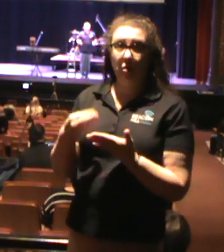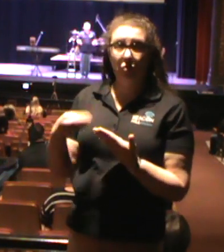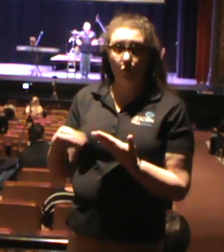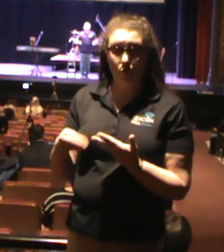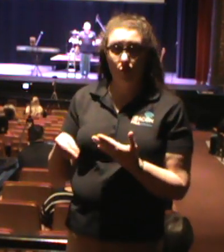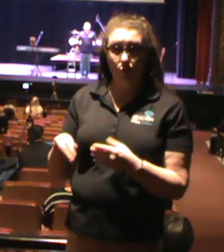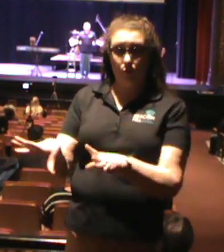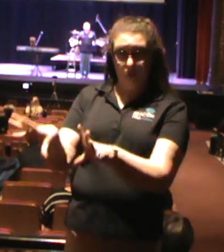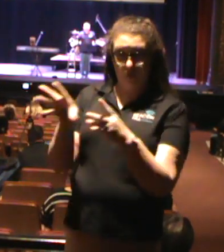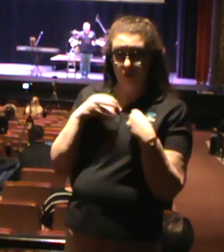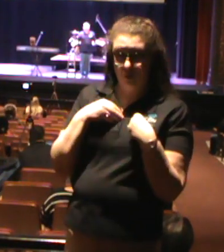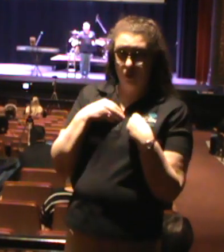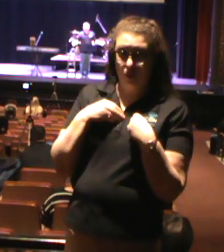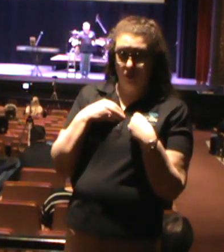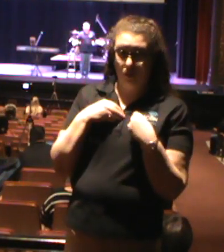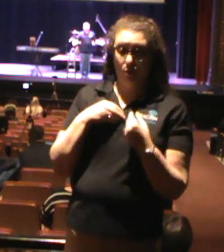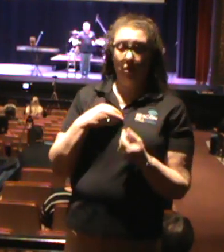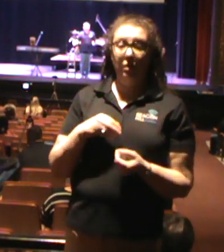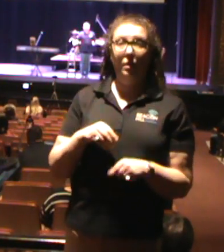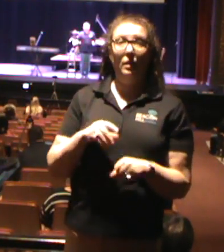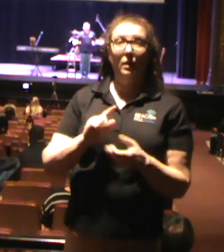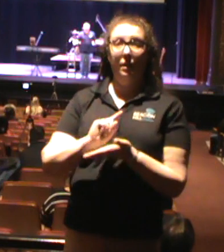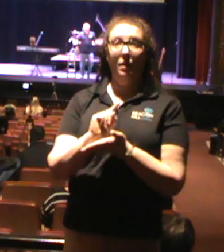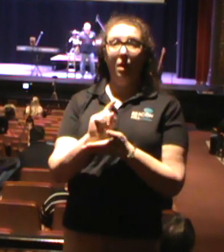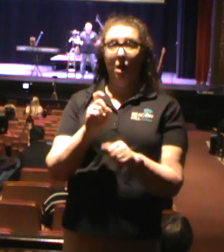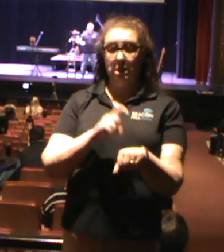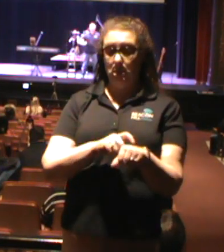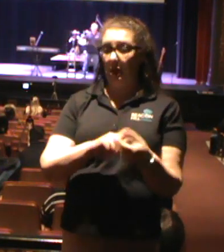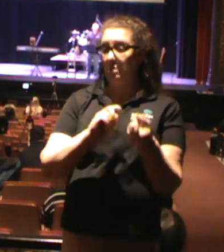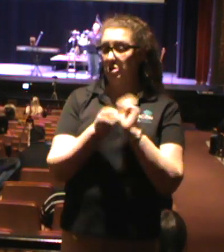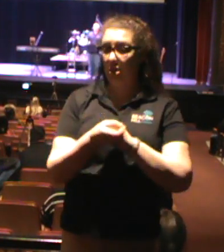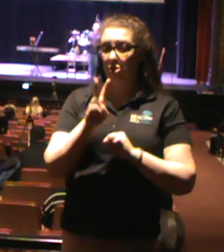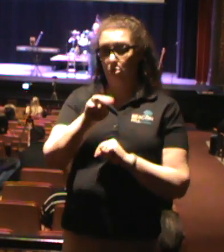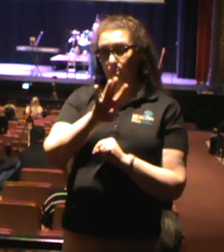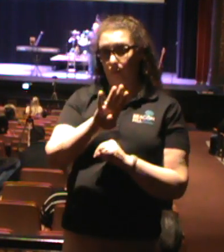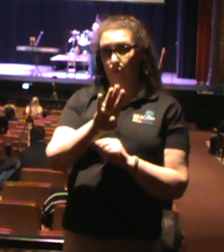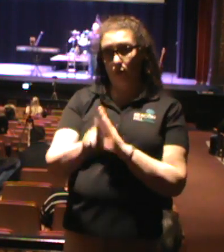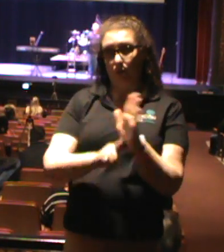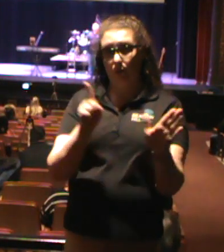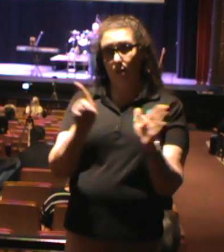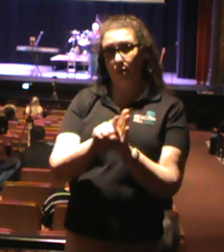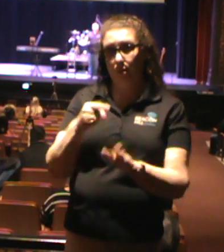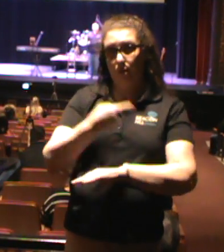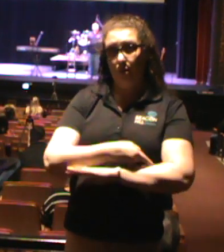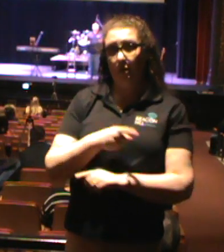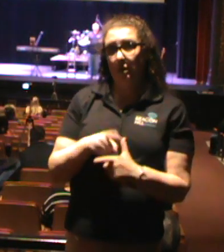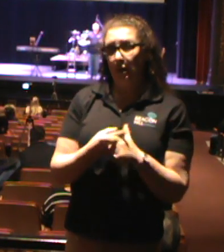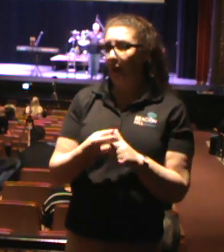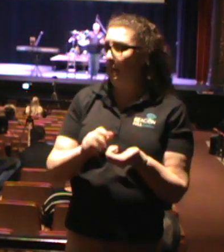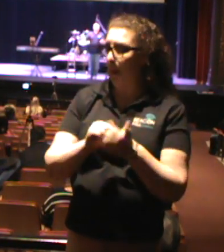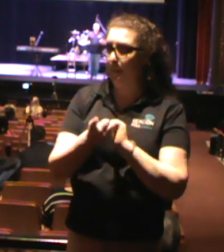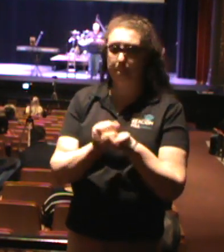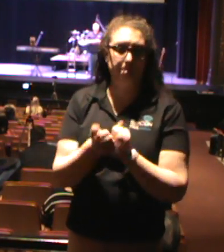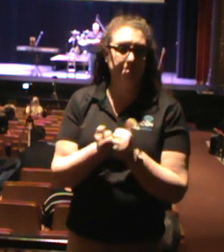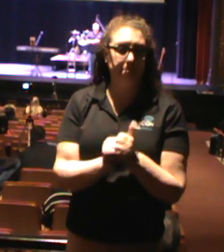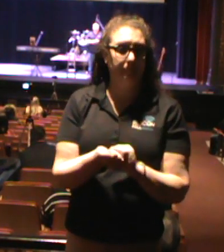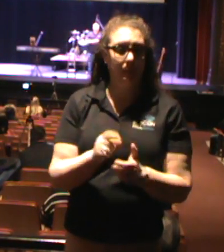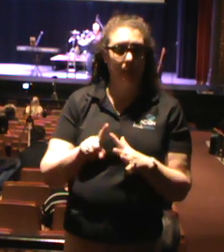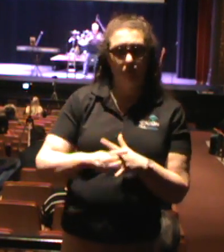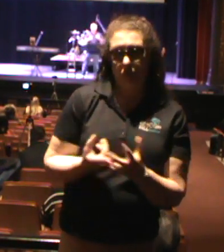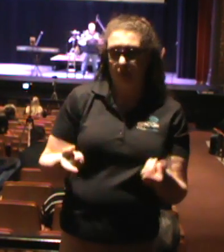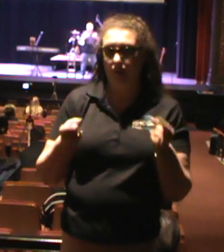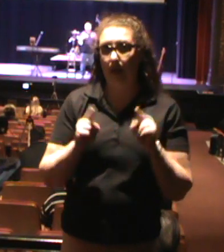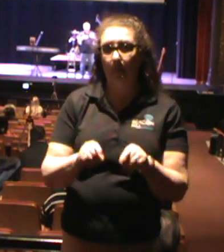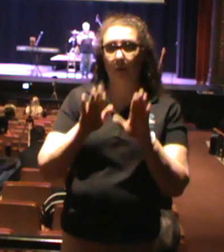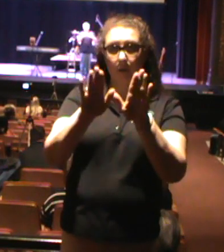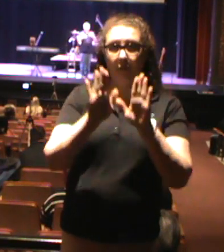open 24 hours a day. And then all of a sudden, sporting events started taking place on Sunday.